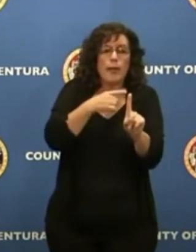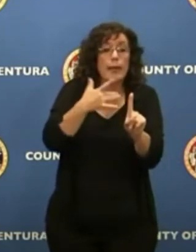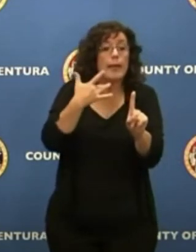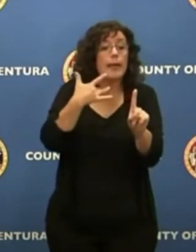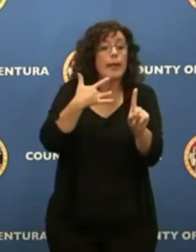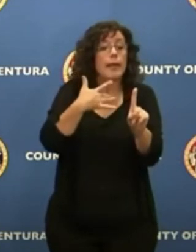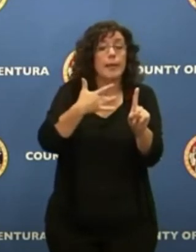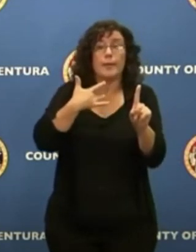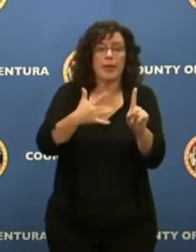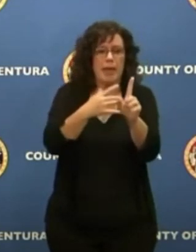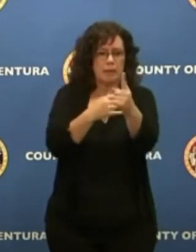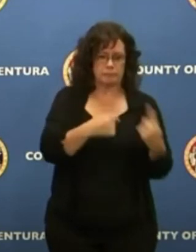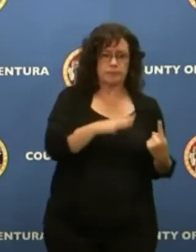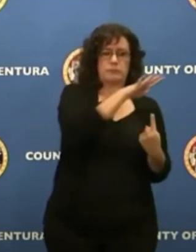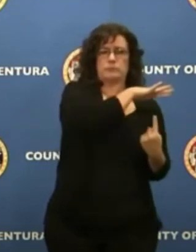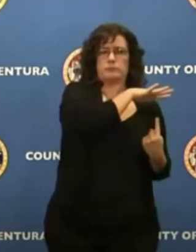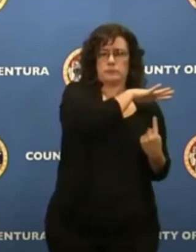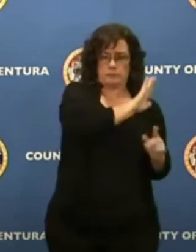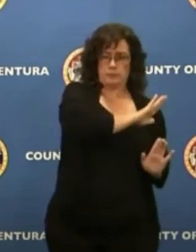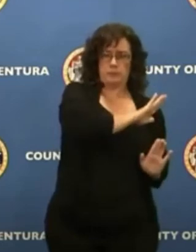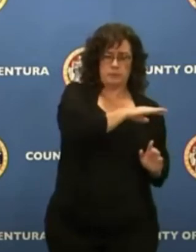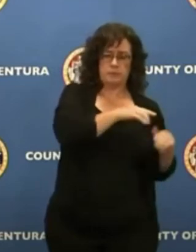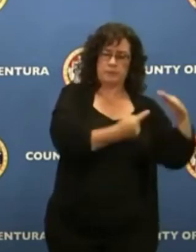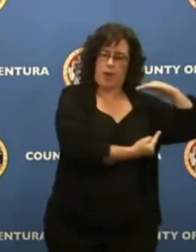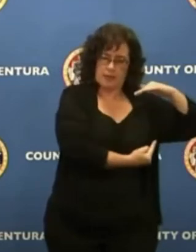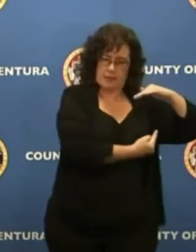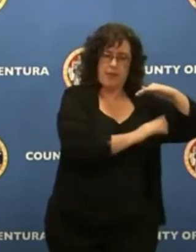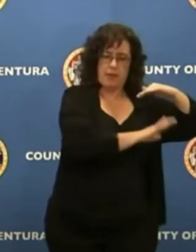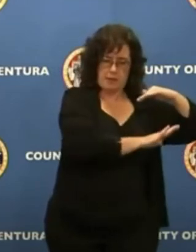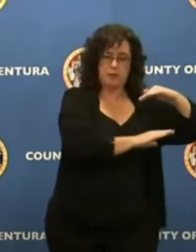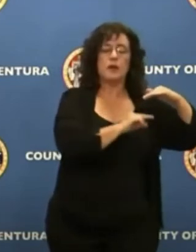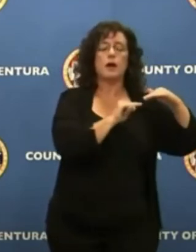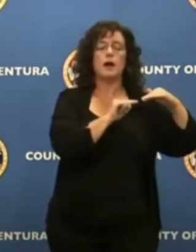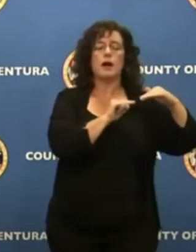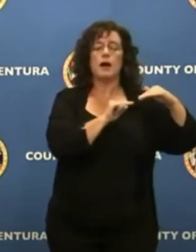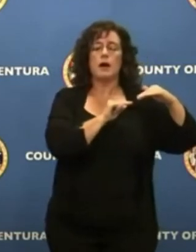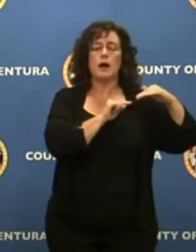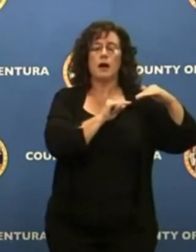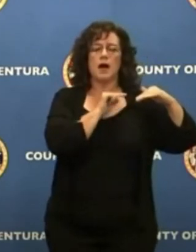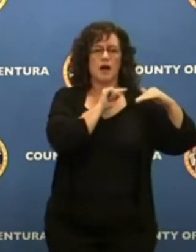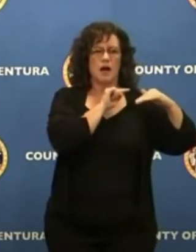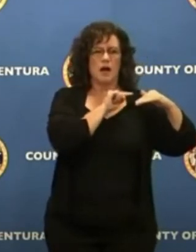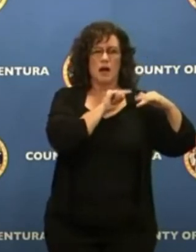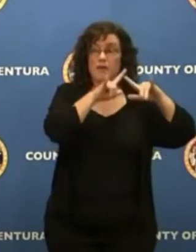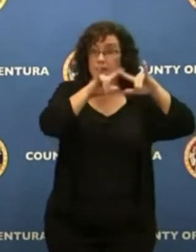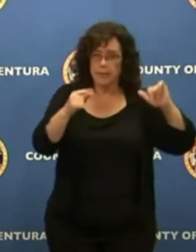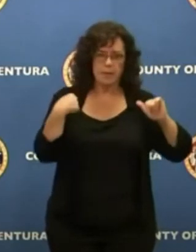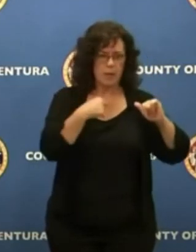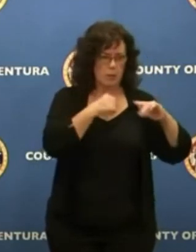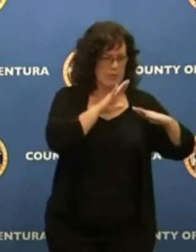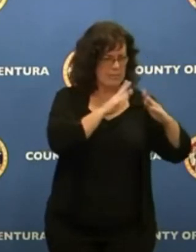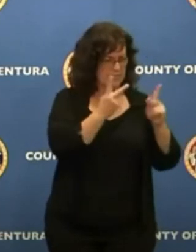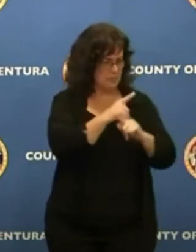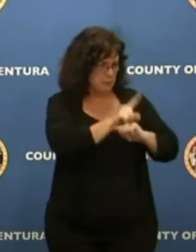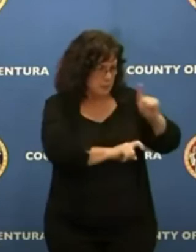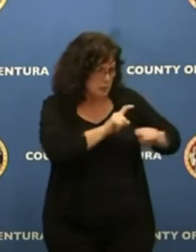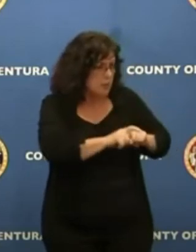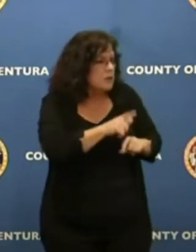are immediately isolated. But we also work with them to figure out who their contacts were.